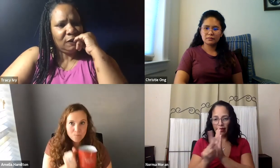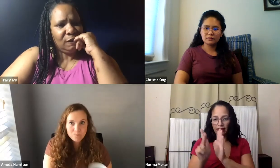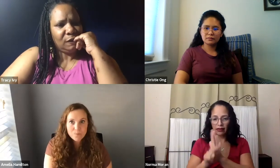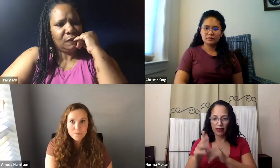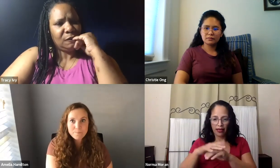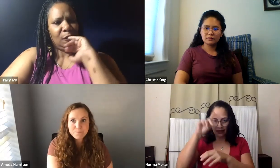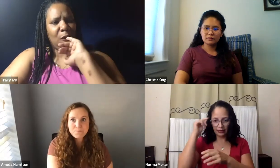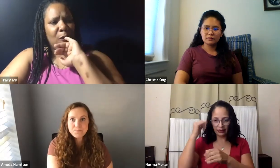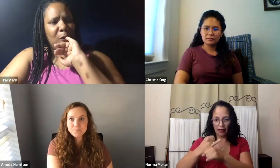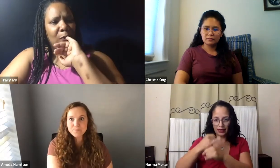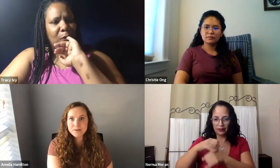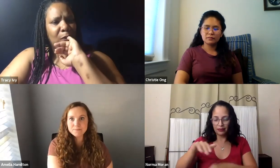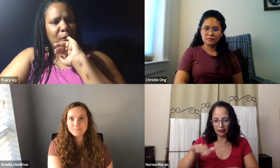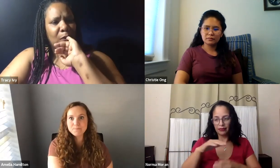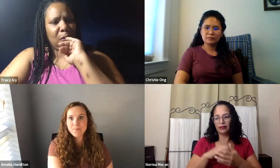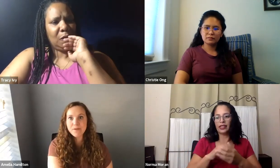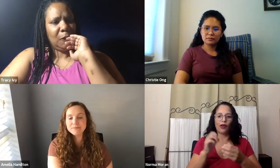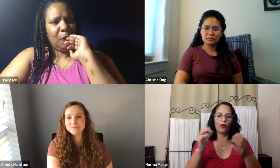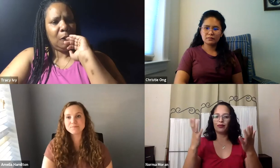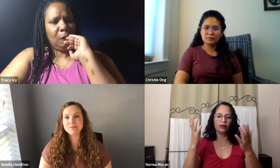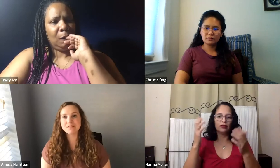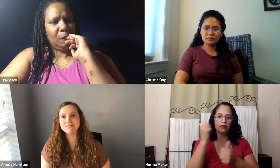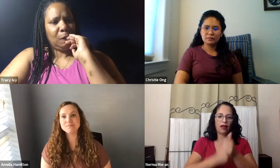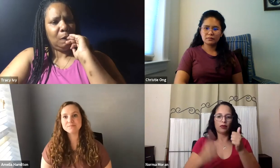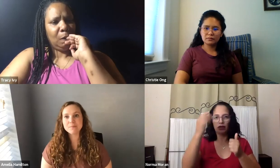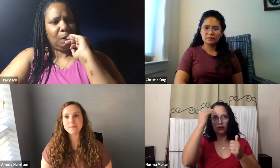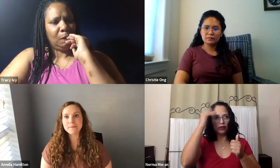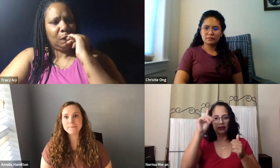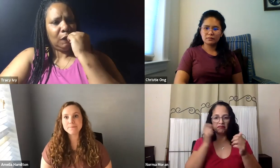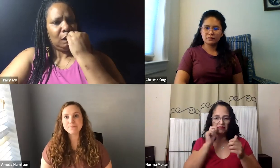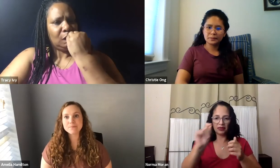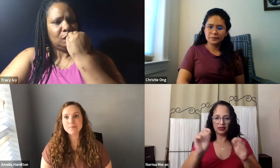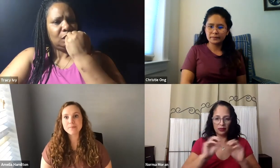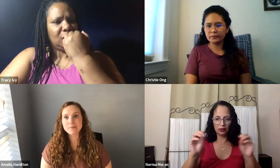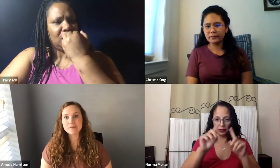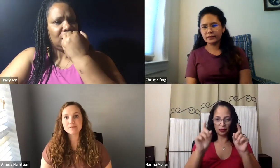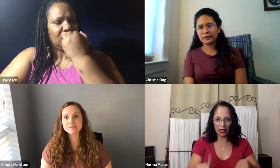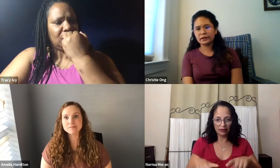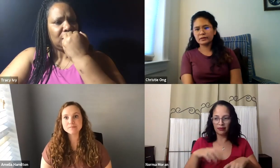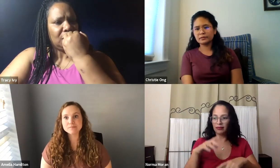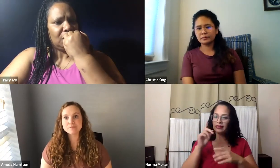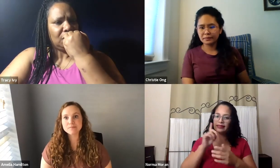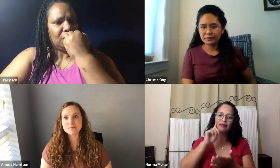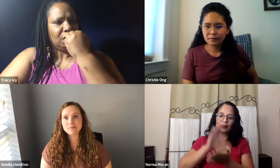But the last two years, I went on to the campus at Gallaudet. And everyone knows that,